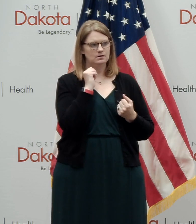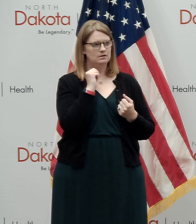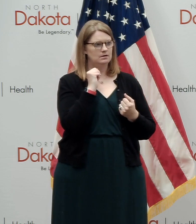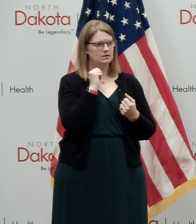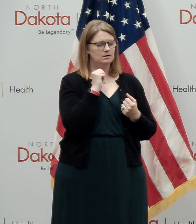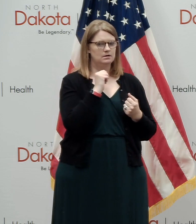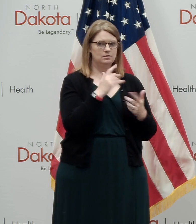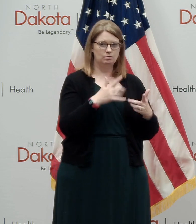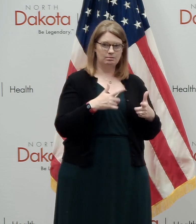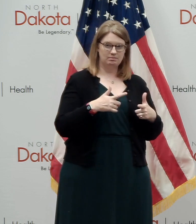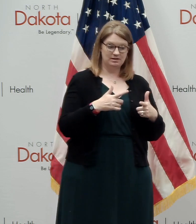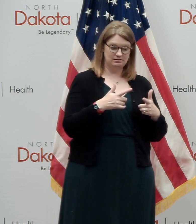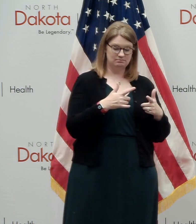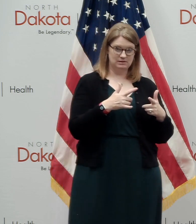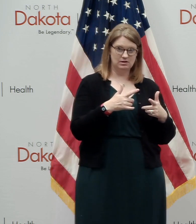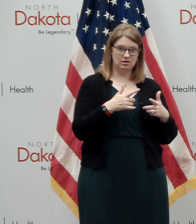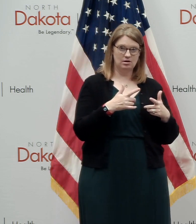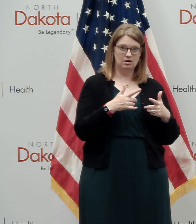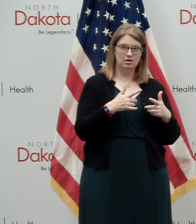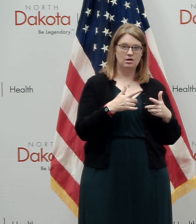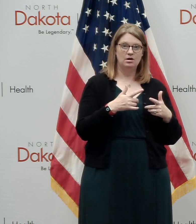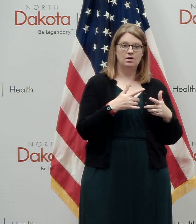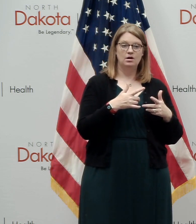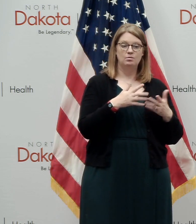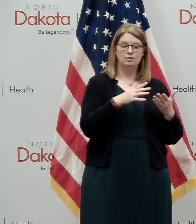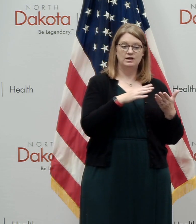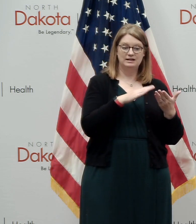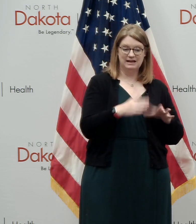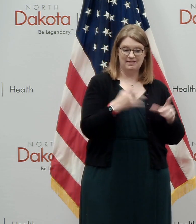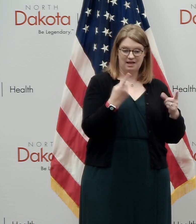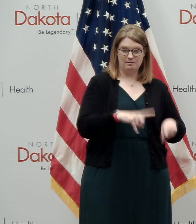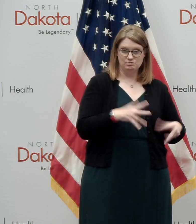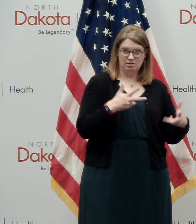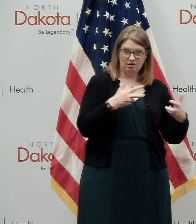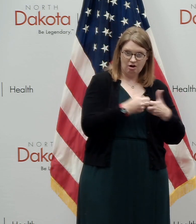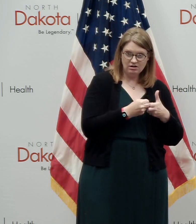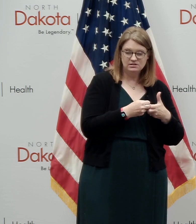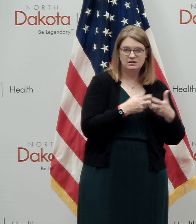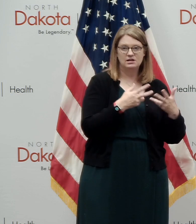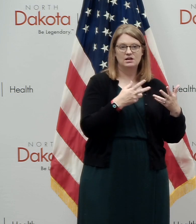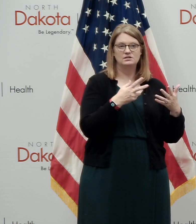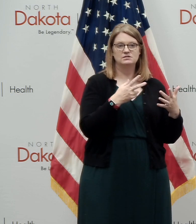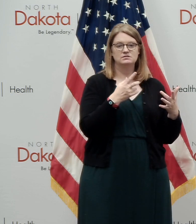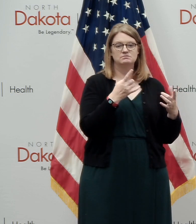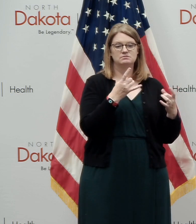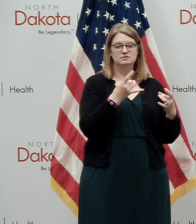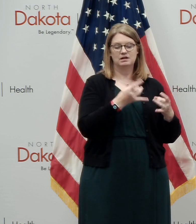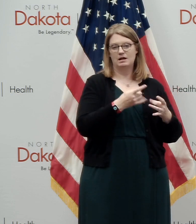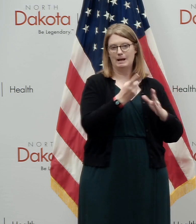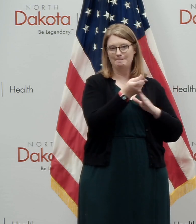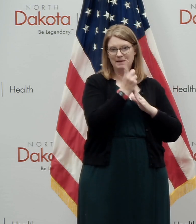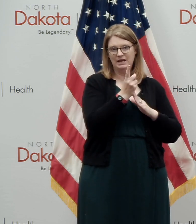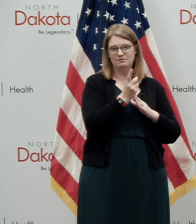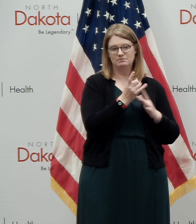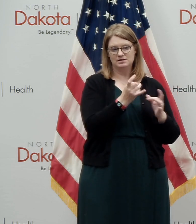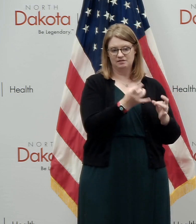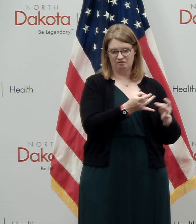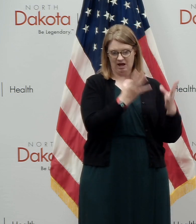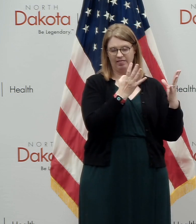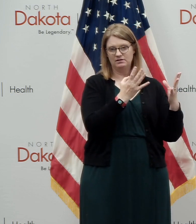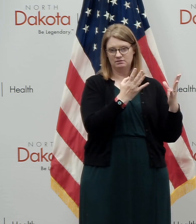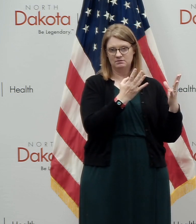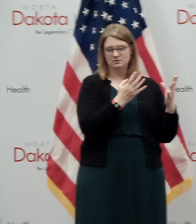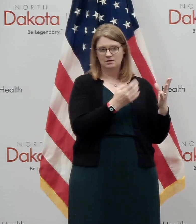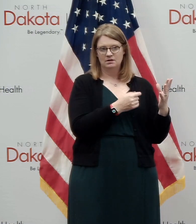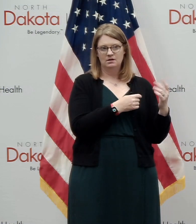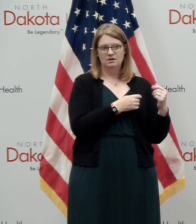death in a car accident, it's immediate, it's violent. Uh, it is, you talk to any, anybody who's lost someone or you know,